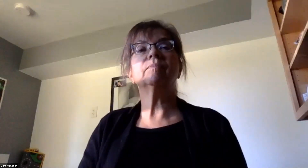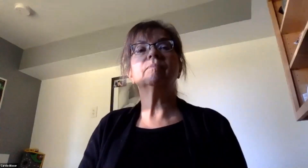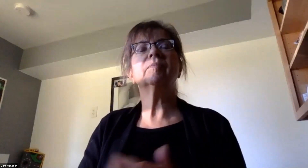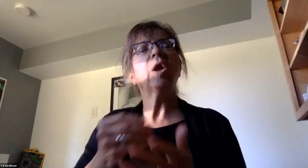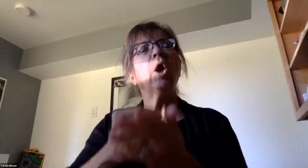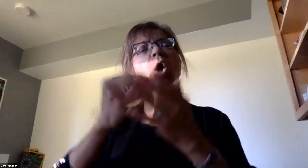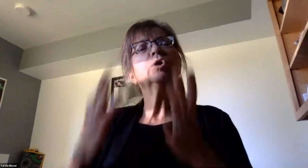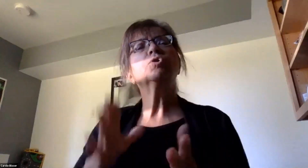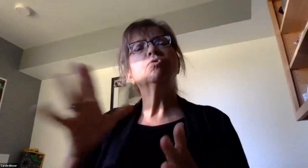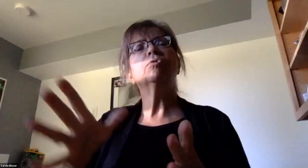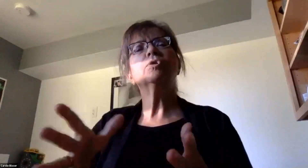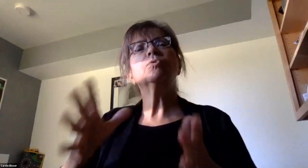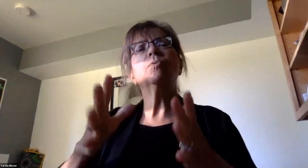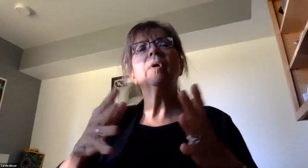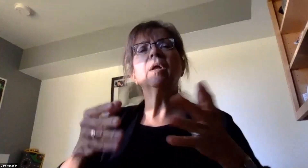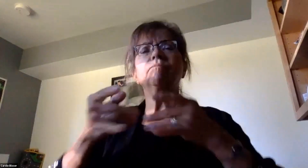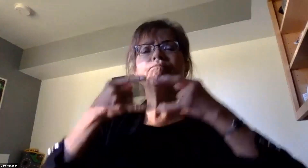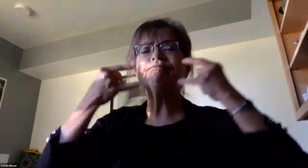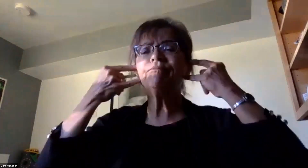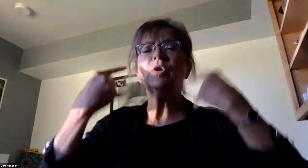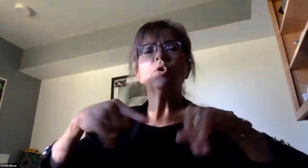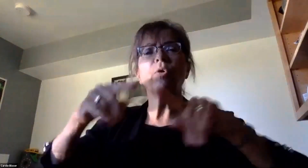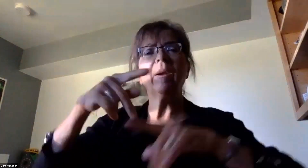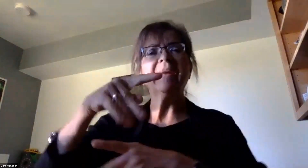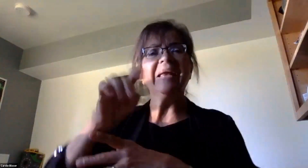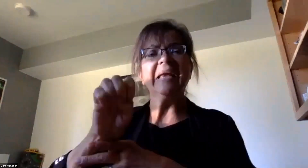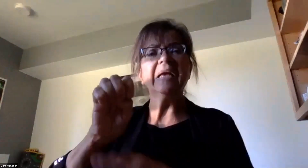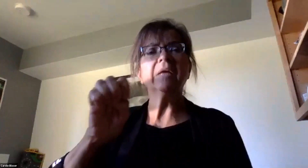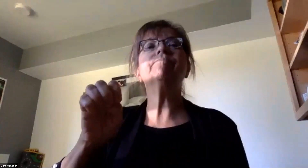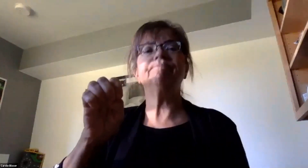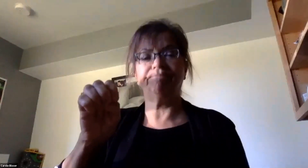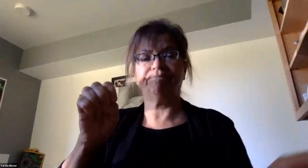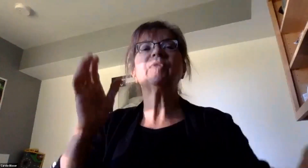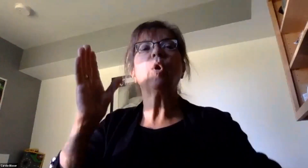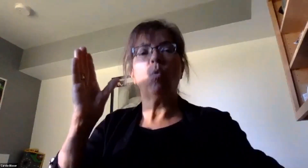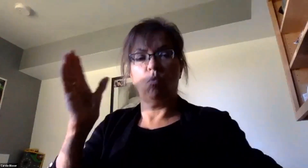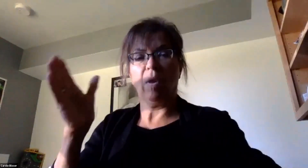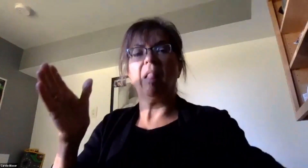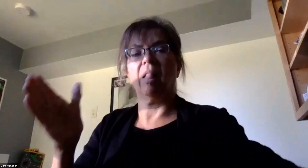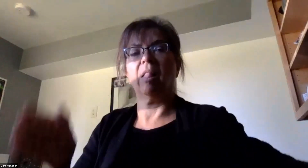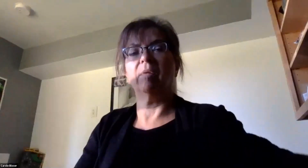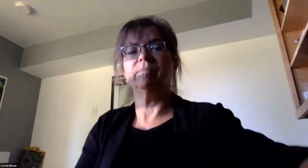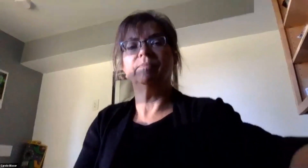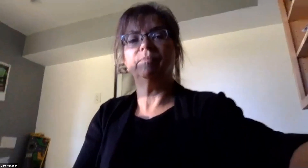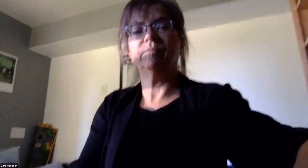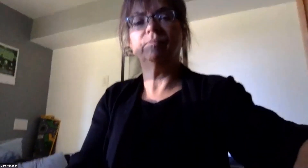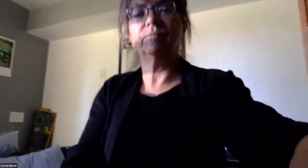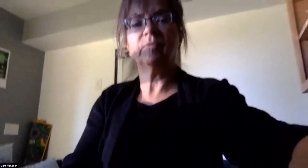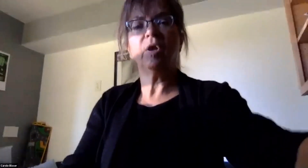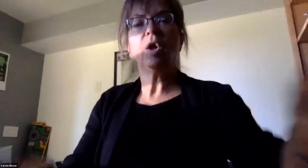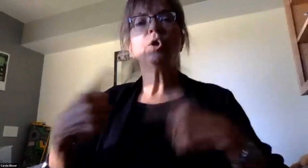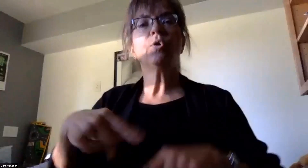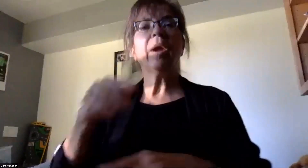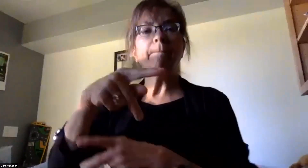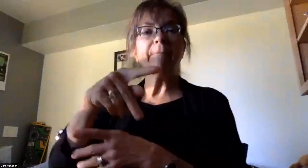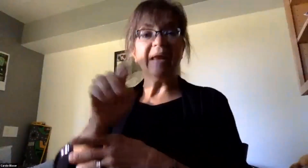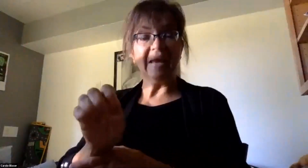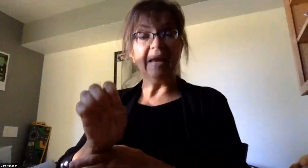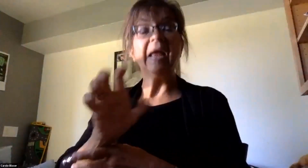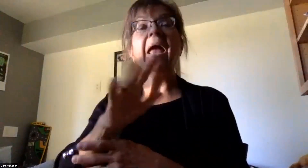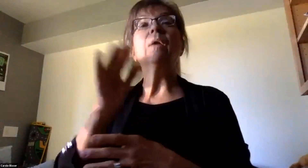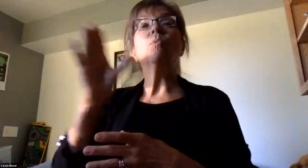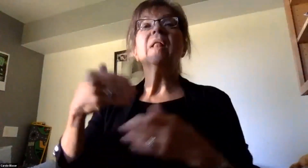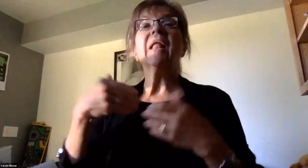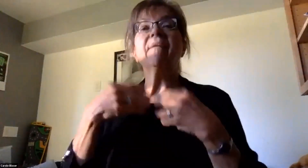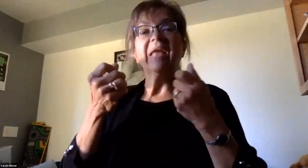masks in physical education? Yes, students will be required to wear masks during physical education and they will have the opportunity for